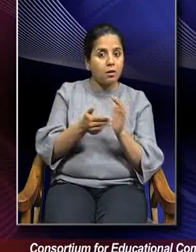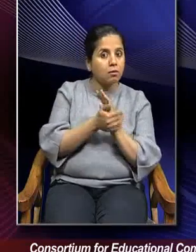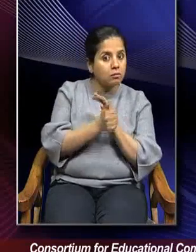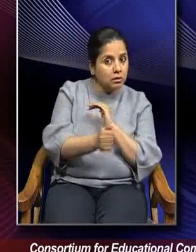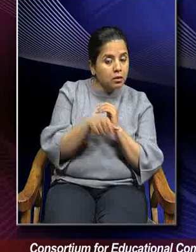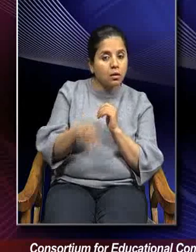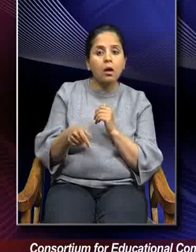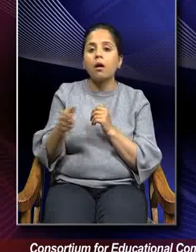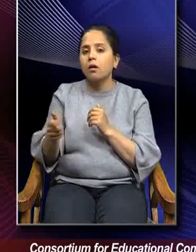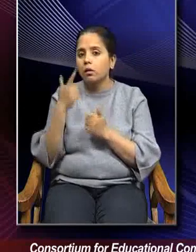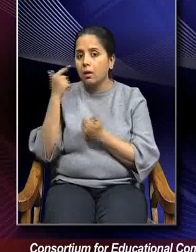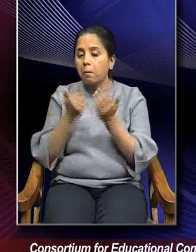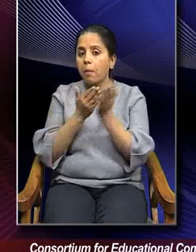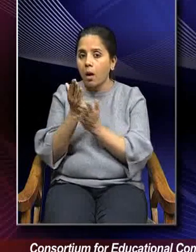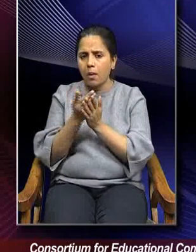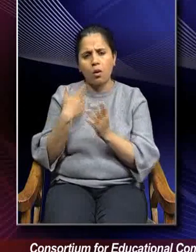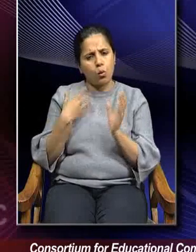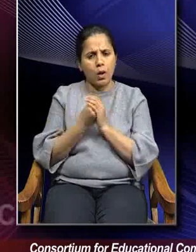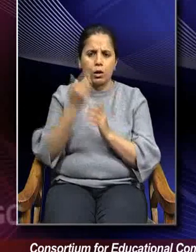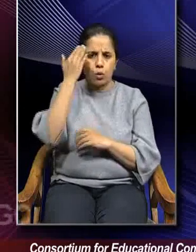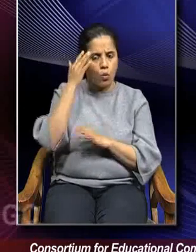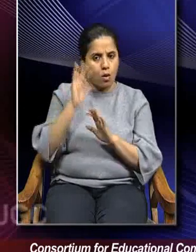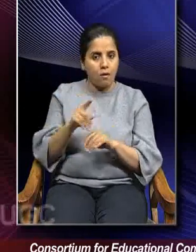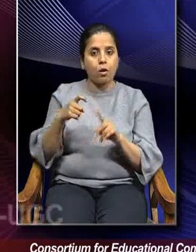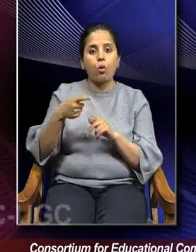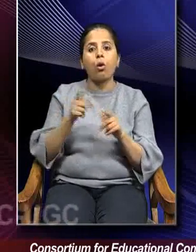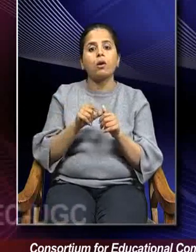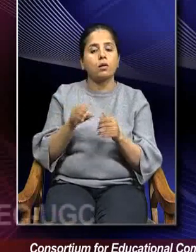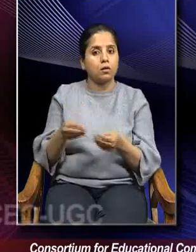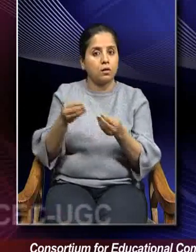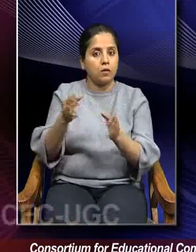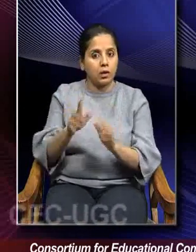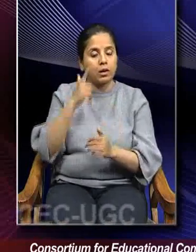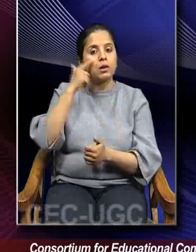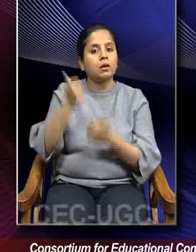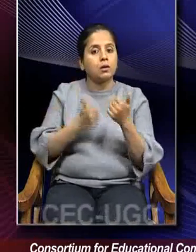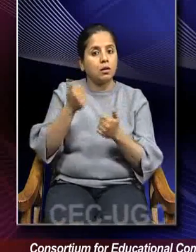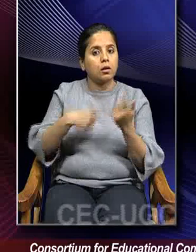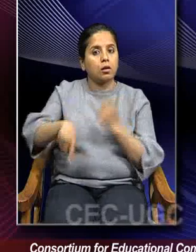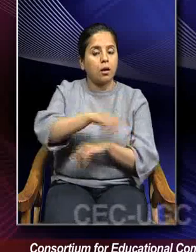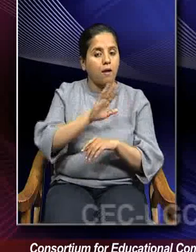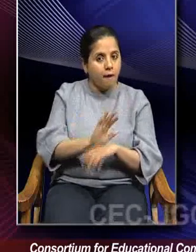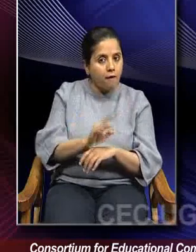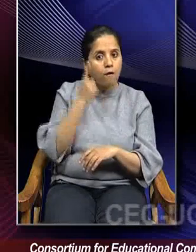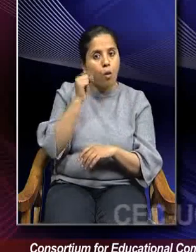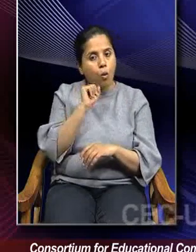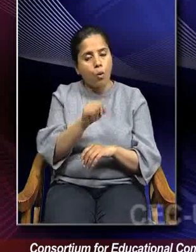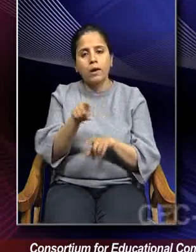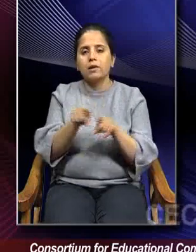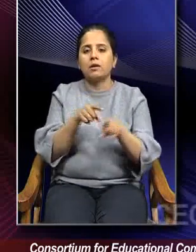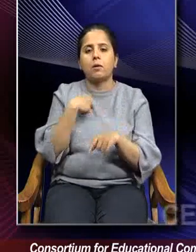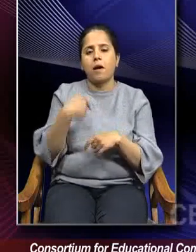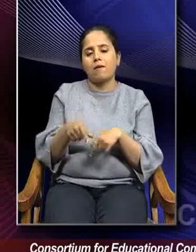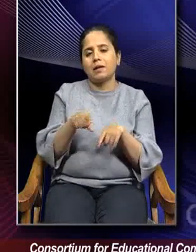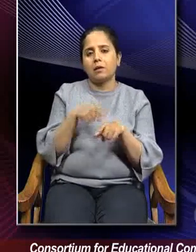of testing is also with us. Kotelia provides us the methodology to test these competencies. Suppose if I take